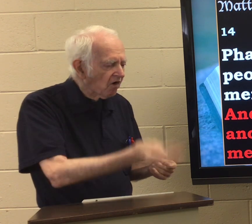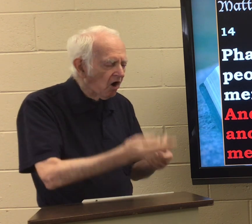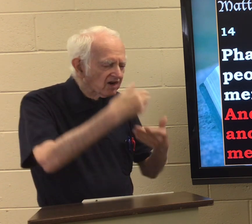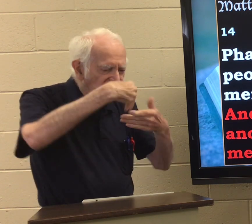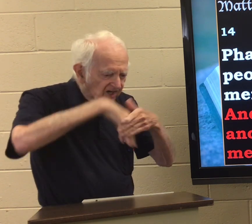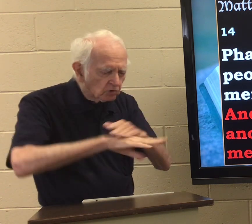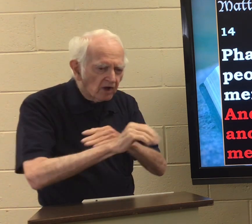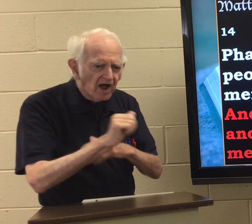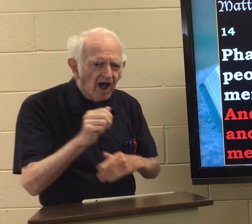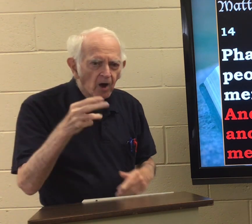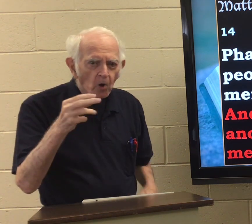into a hole.